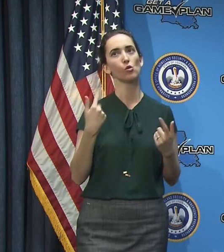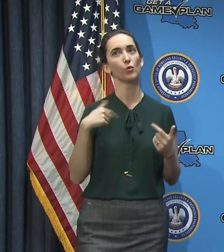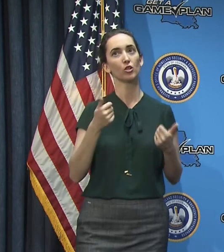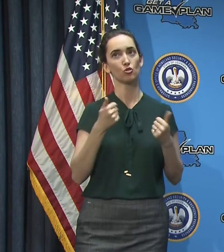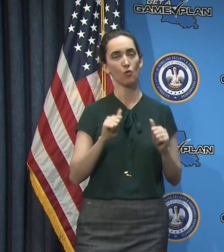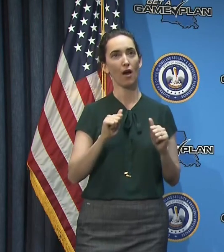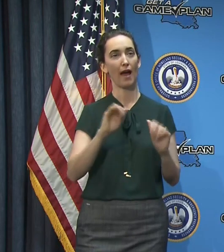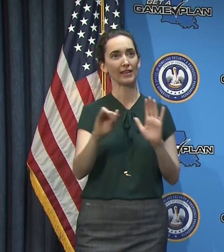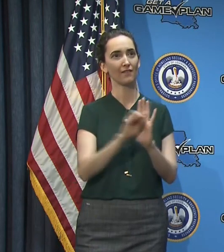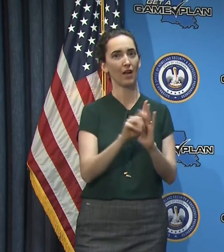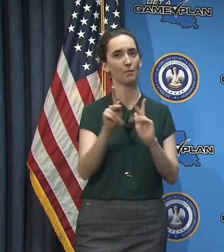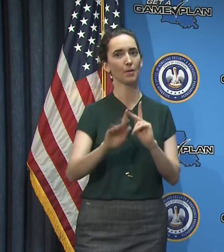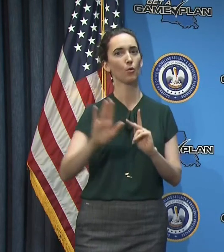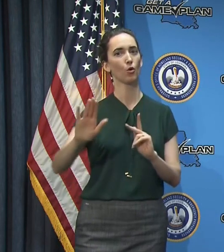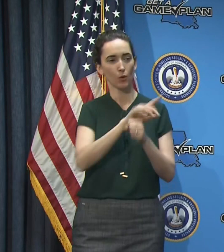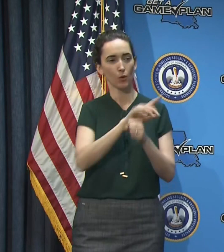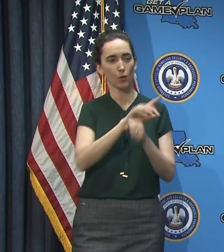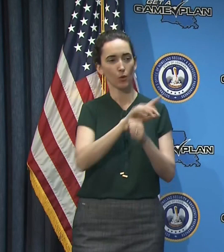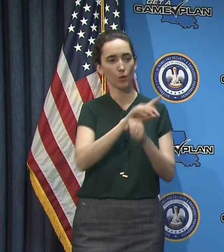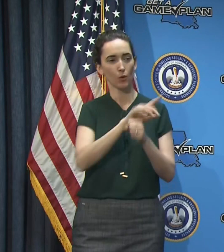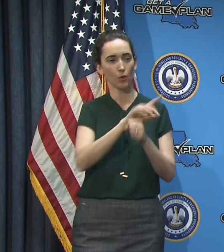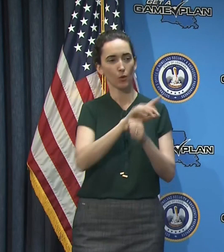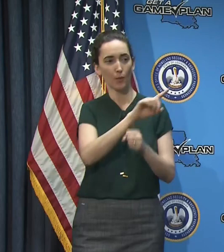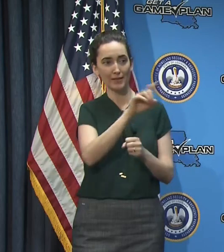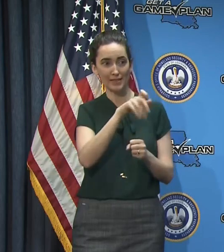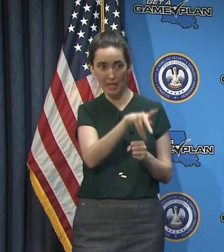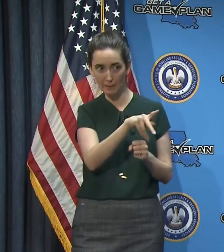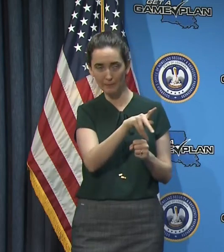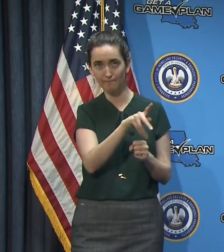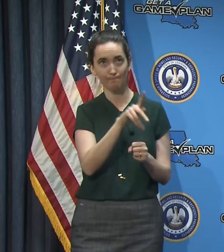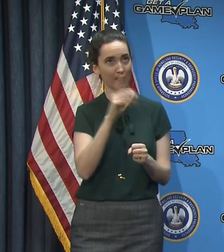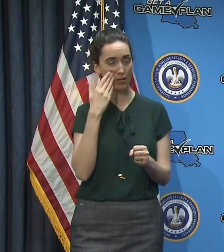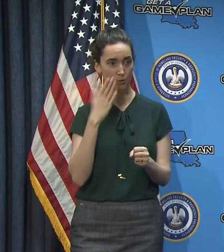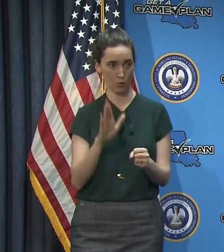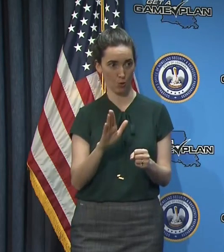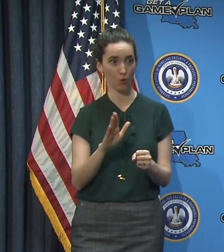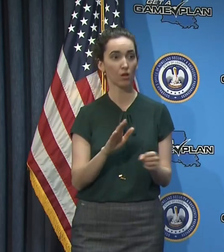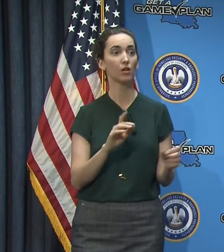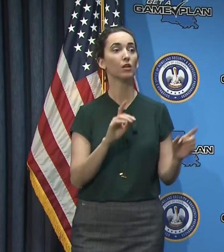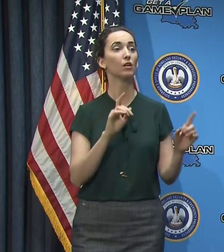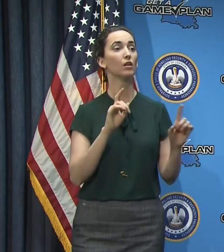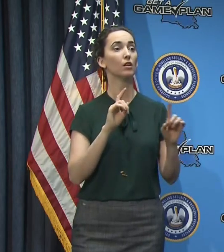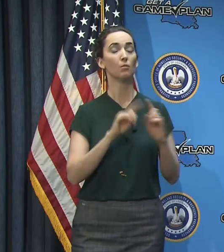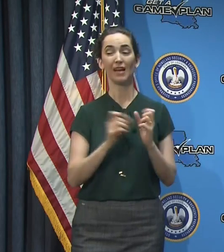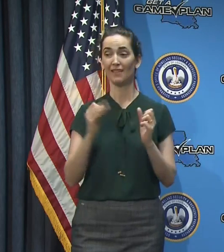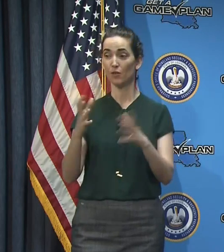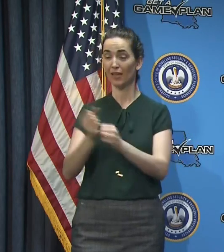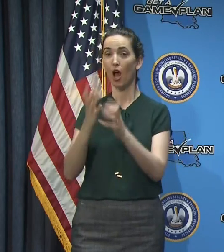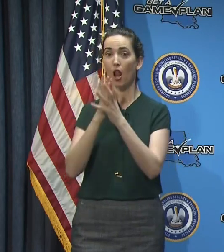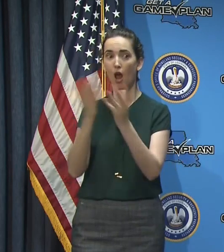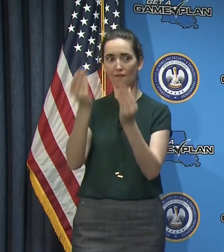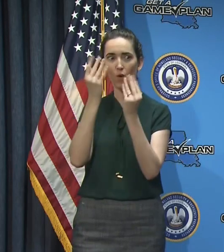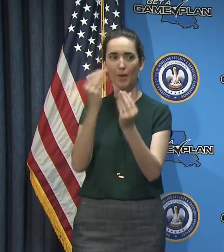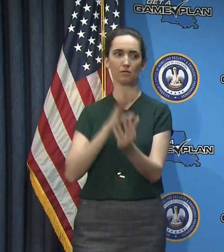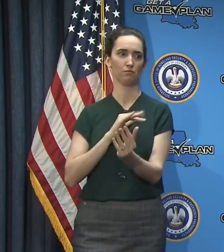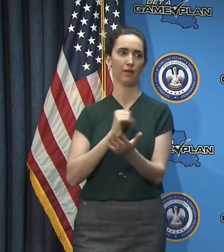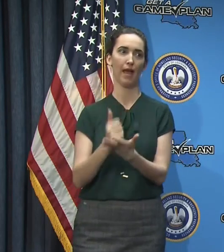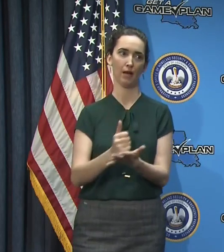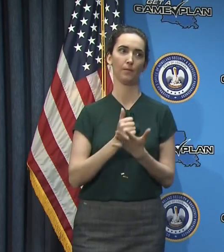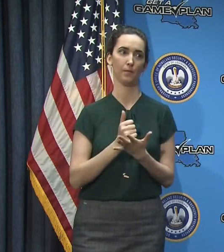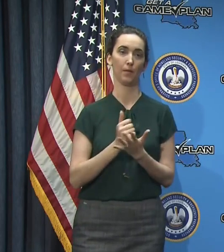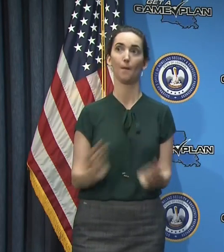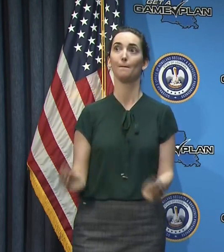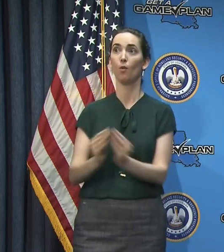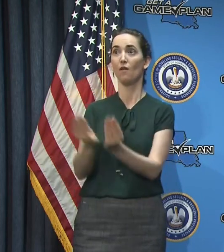I can tell you that, that you can, you can get the better. Um, but you can literally